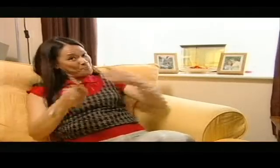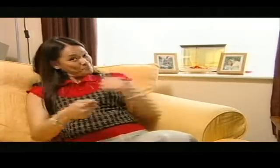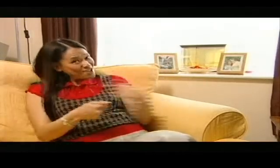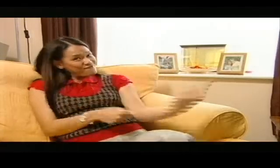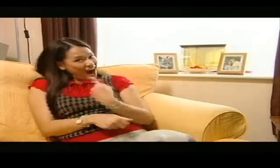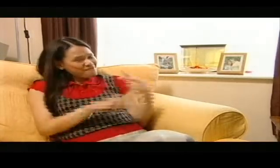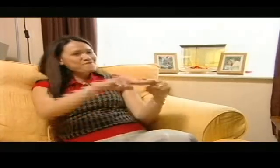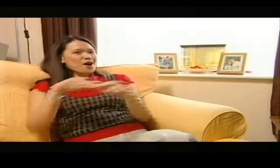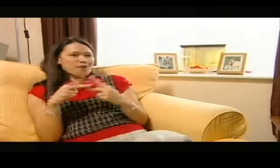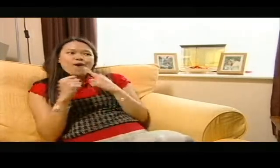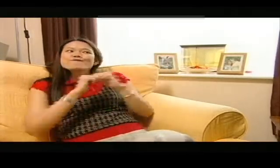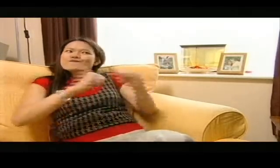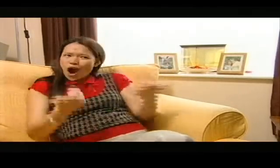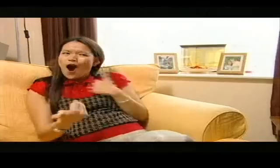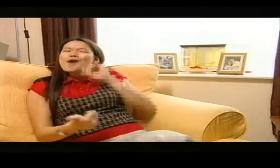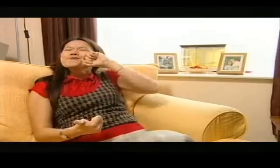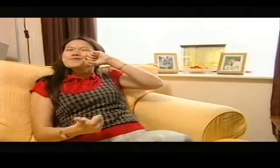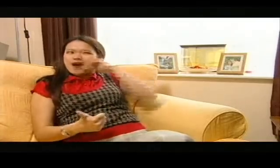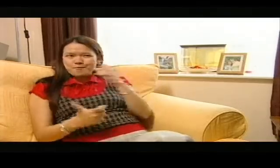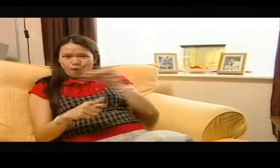which I said of course I would, and that I would return.